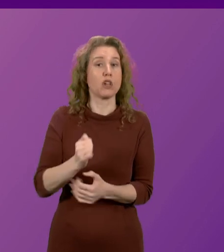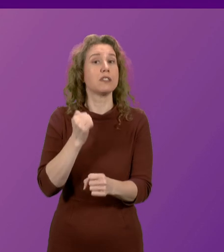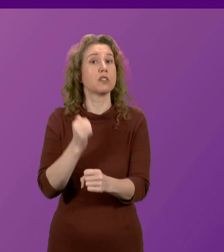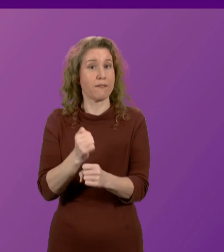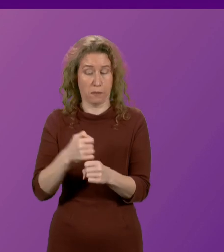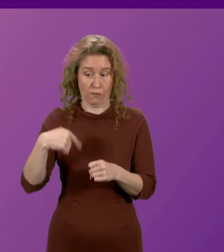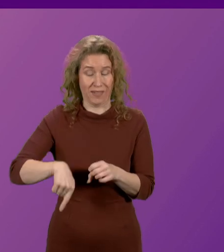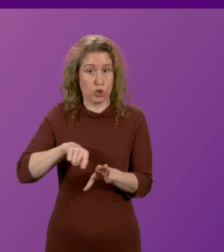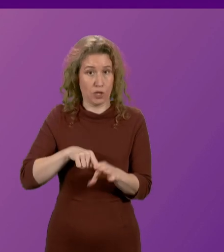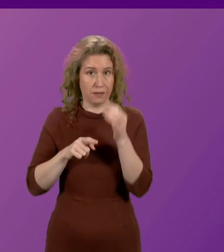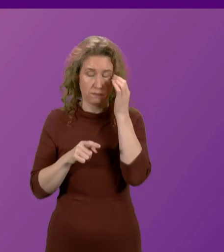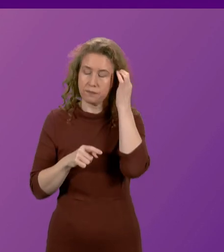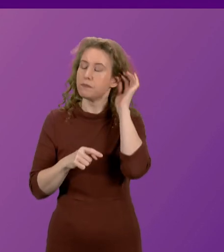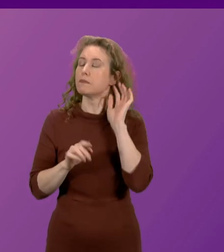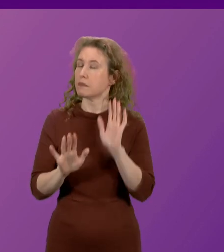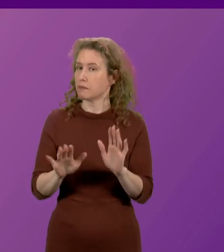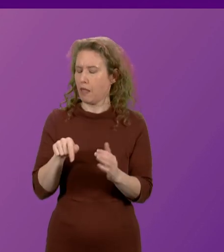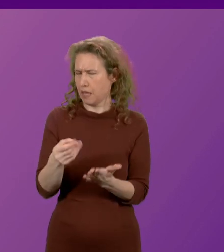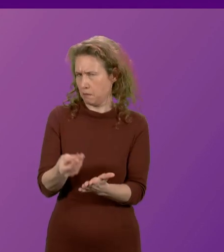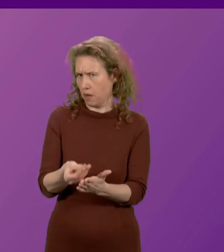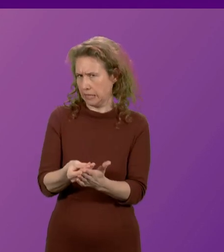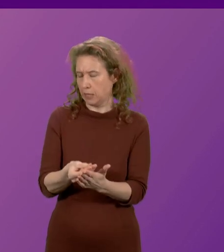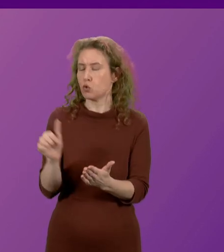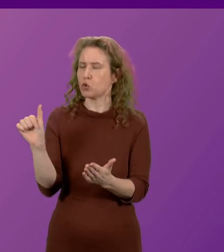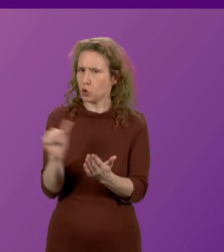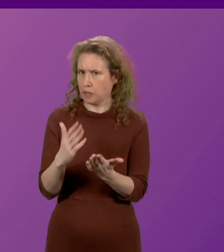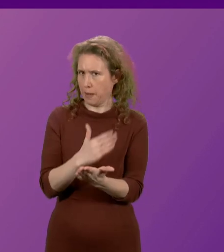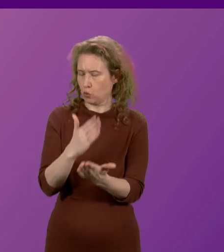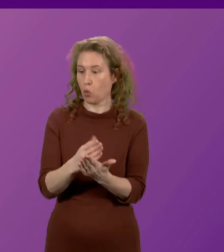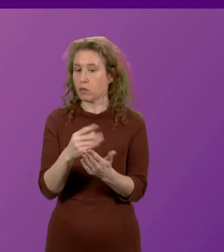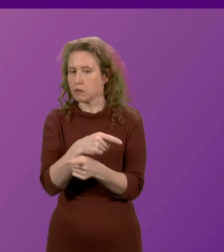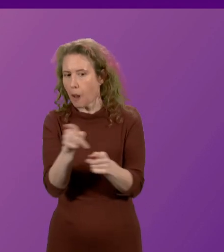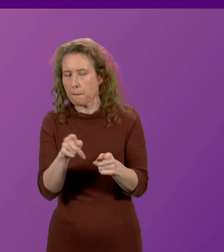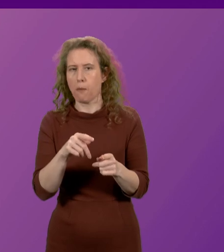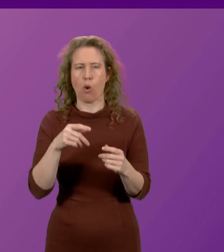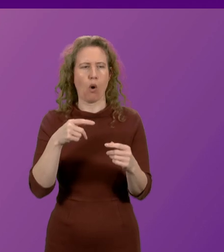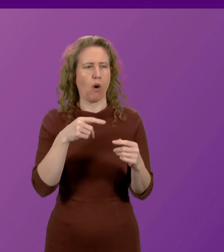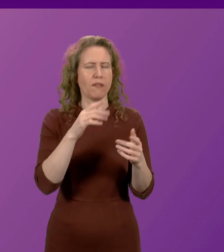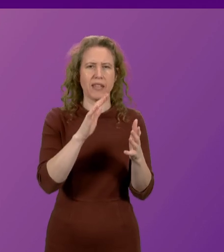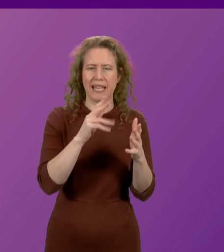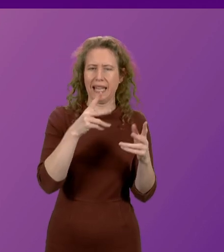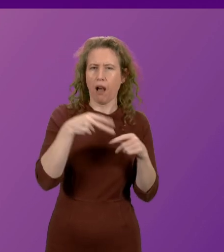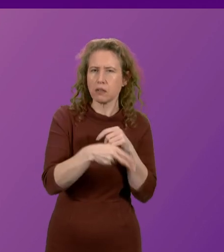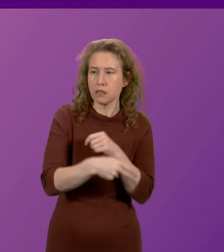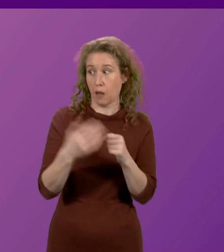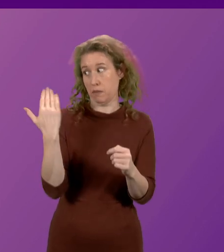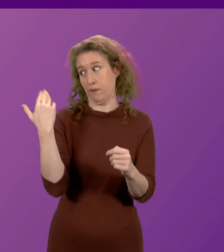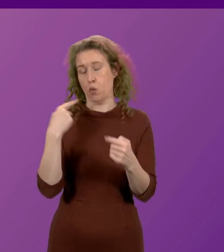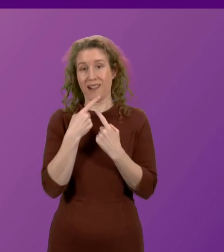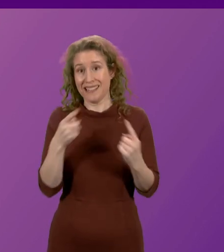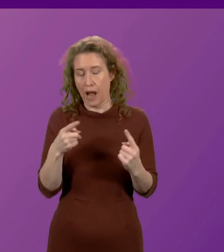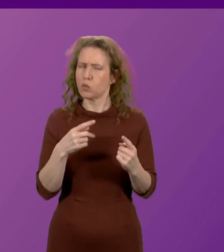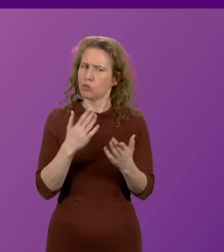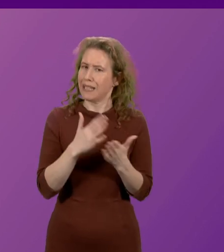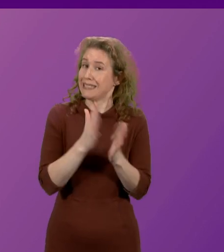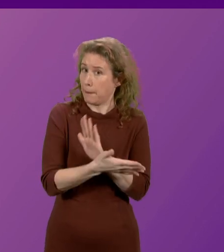for this year. This money should ensure that some of the most damaging cuts announced by the Scottish government earlier this